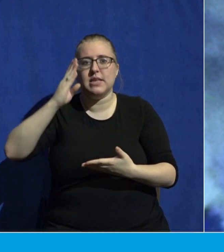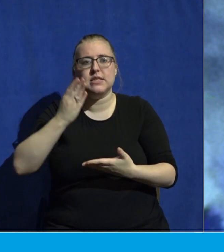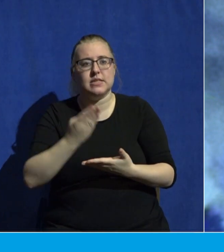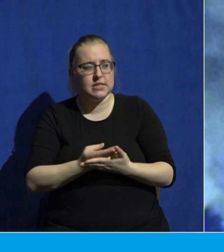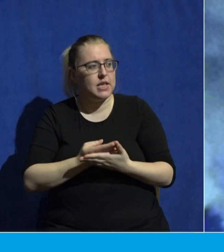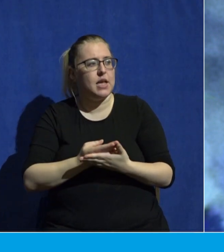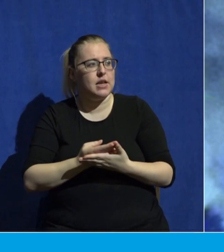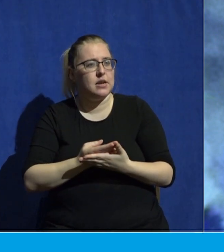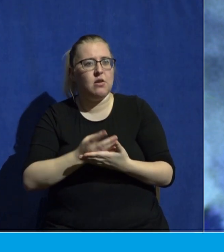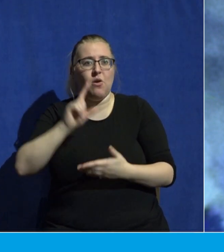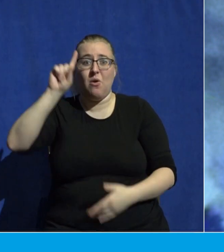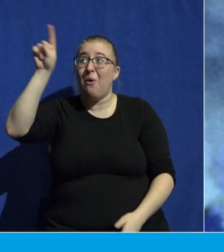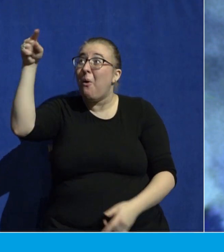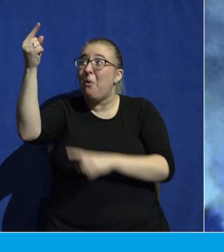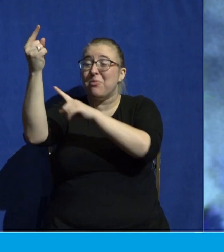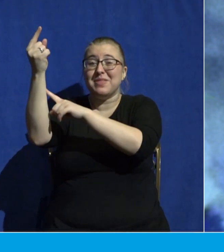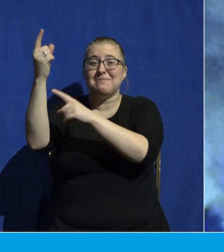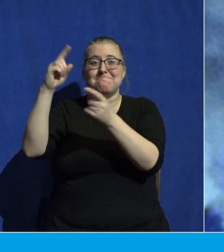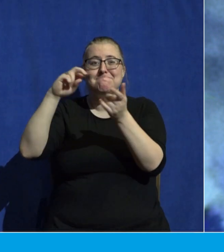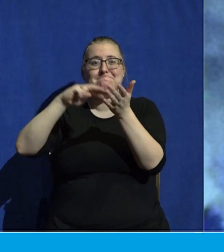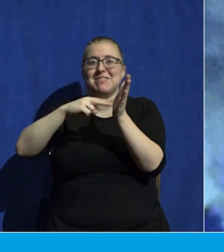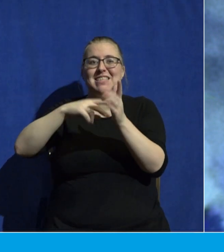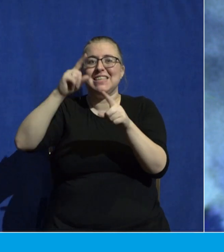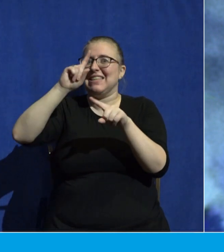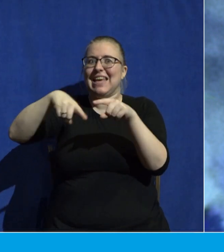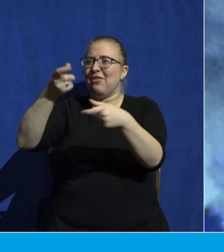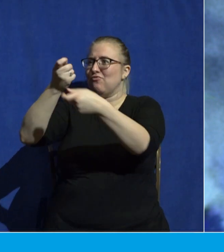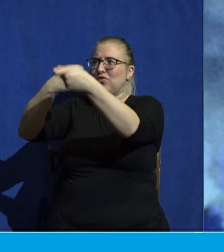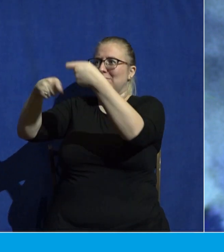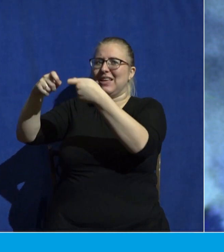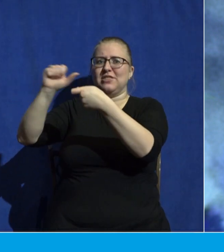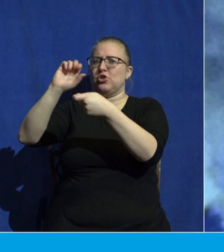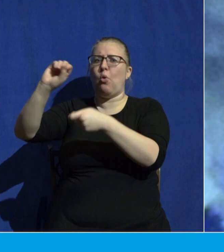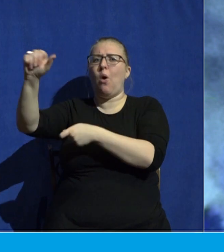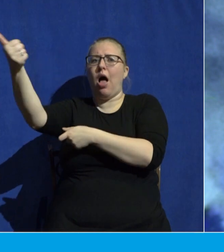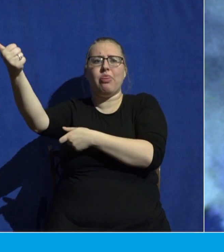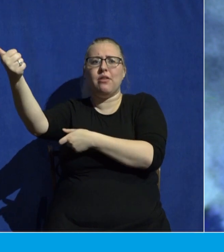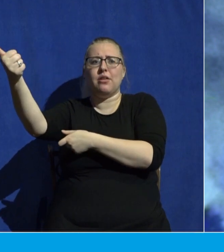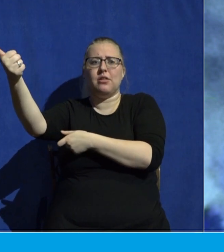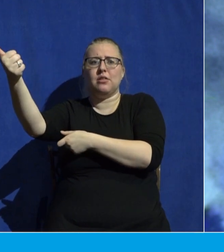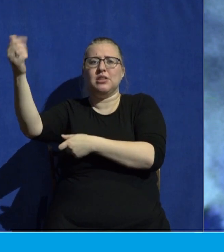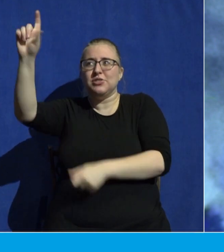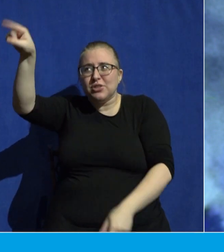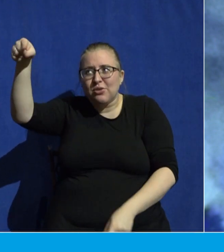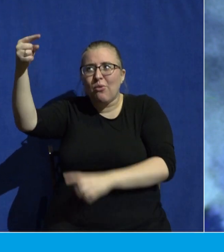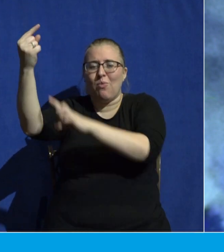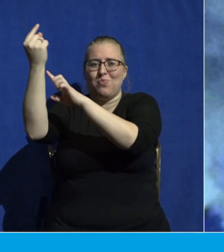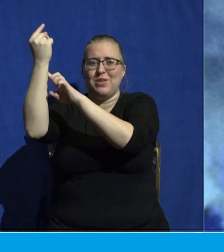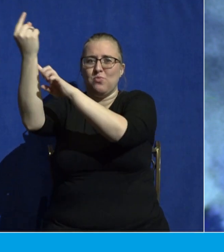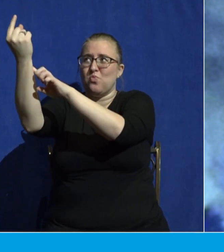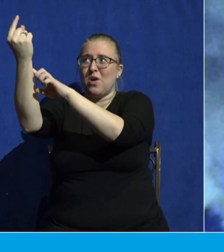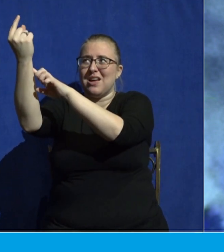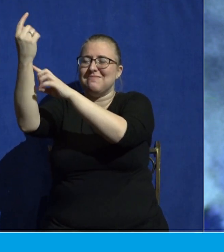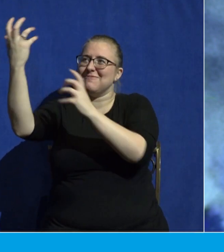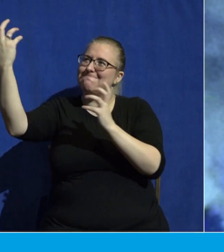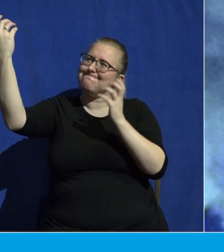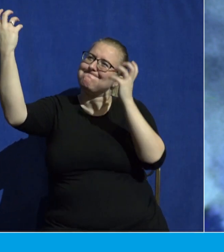irreplaceable. There's no other. There's no other other than the matchless son of God. And this